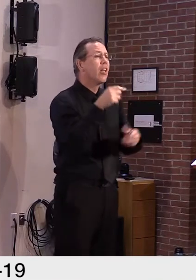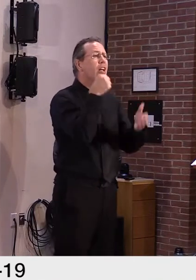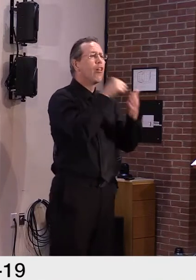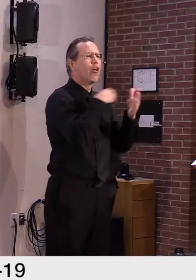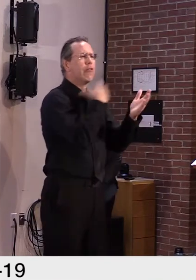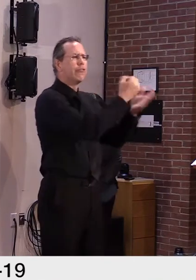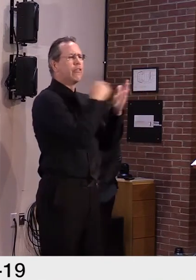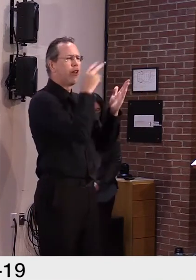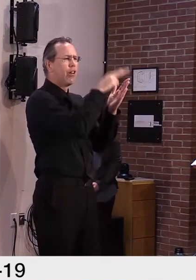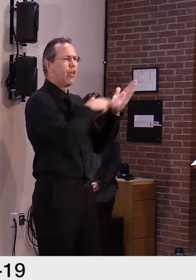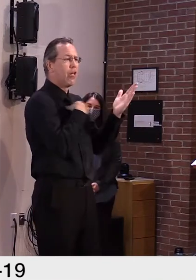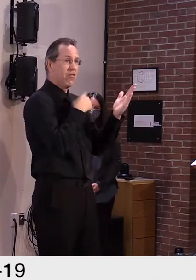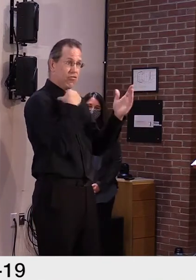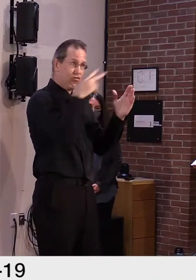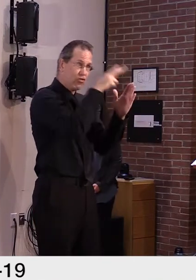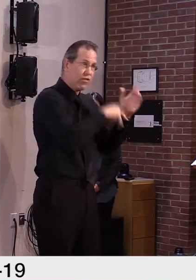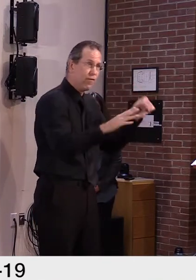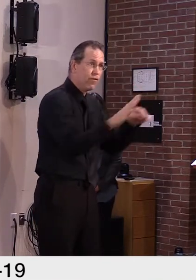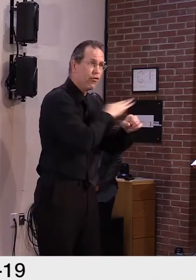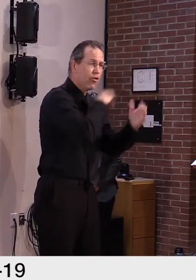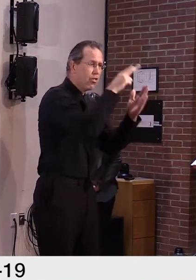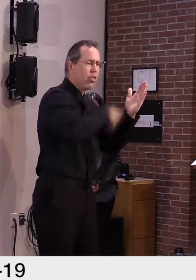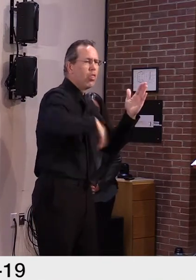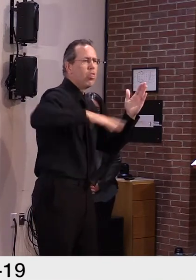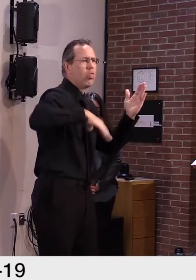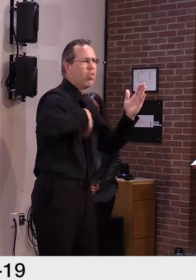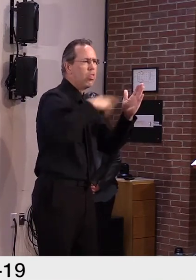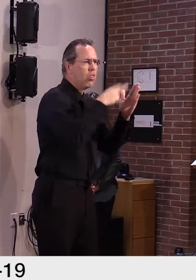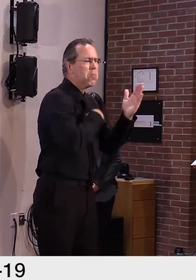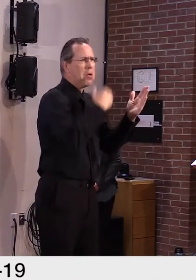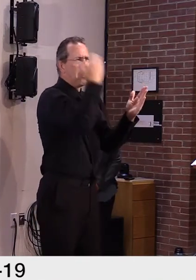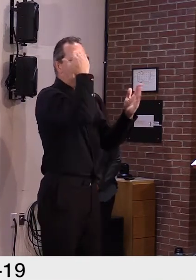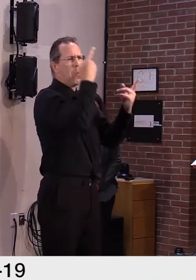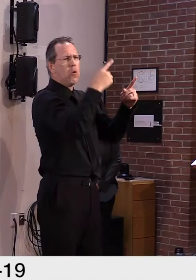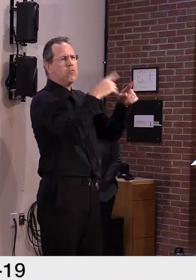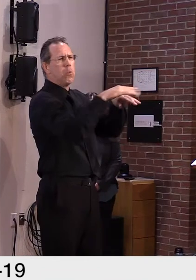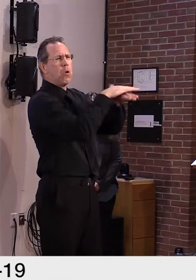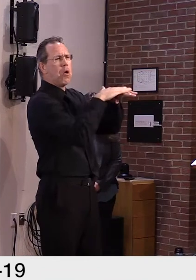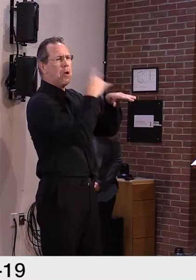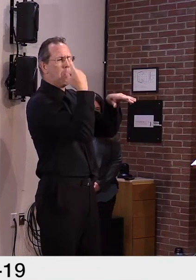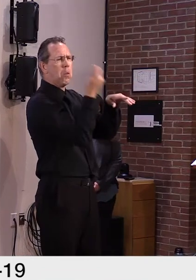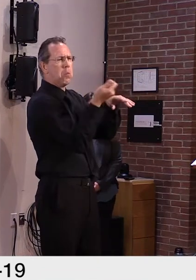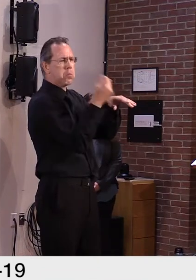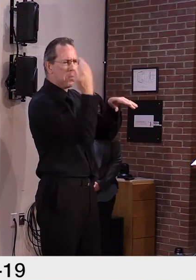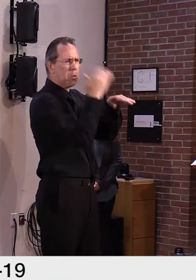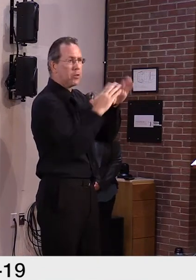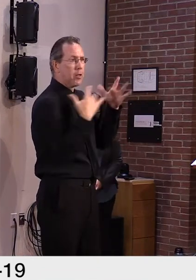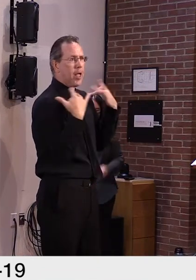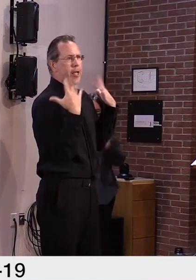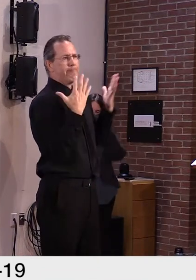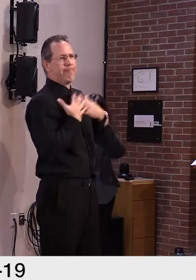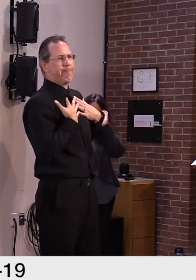that we're sort of on the periphery of that. That is budget